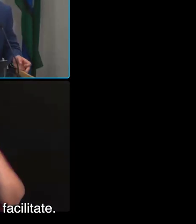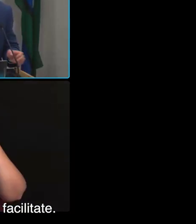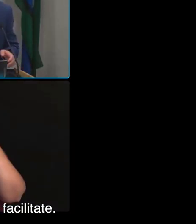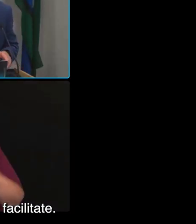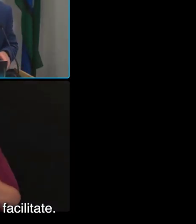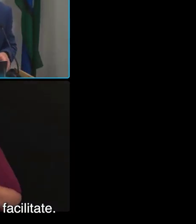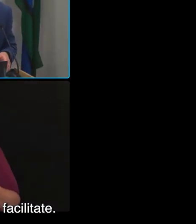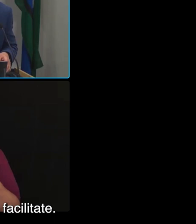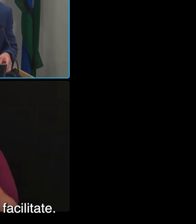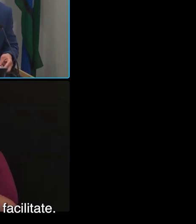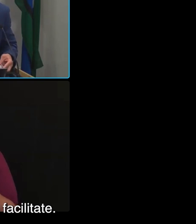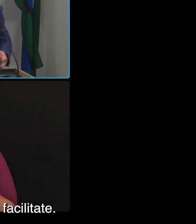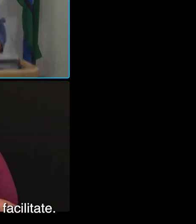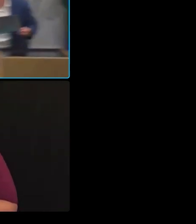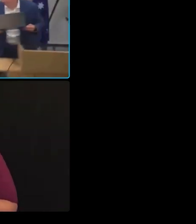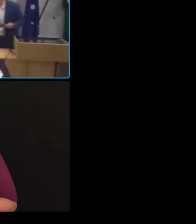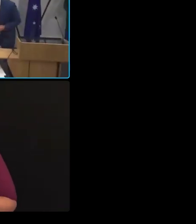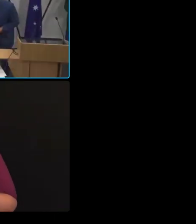over to you, Andrea, to facilitate.